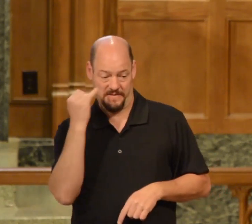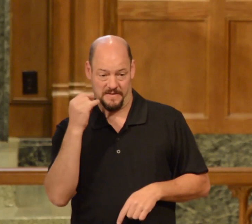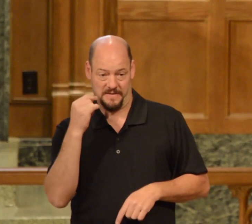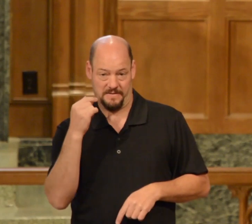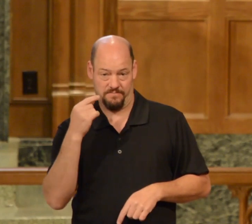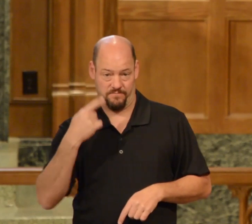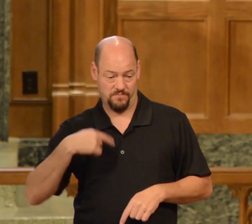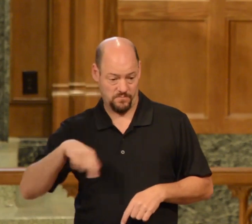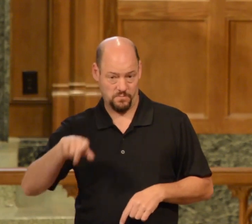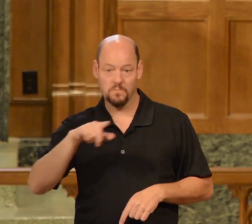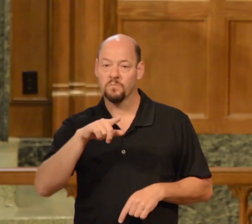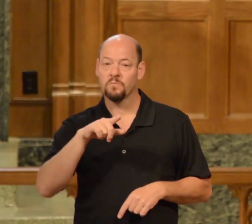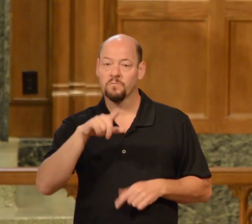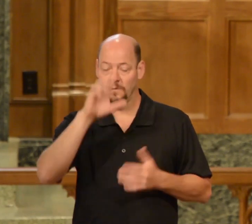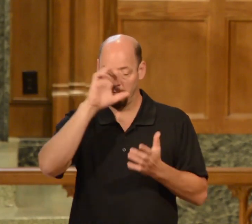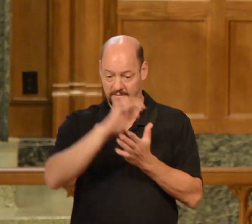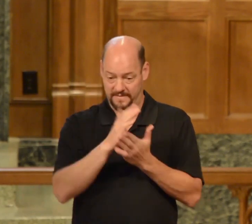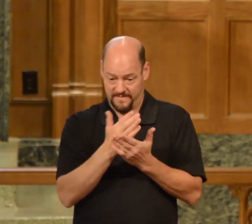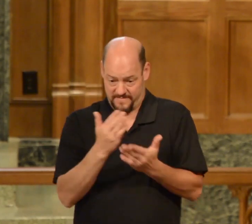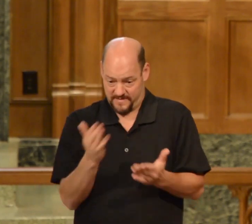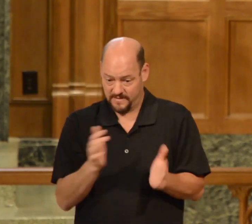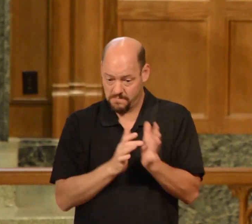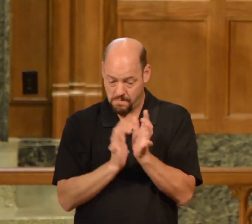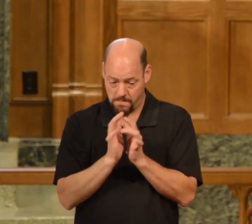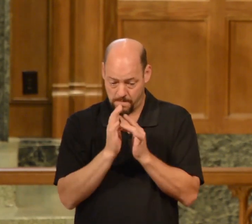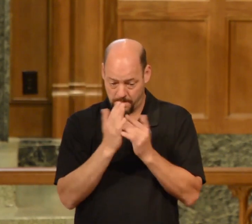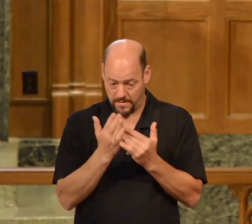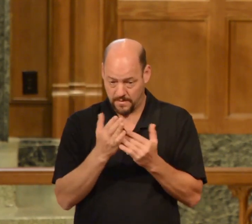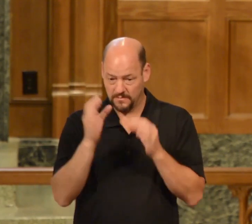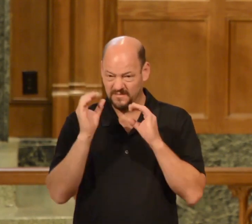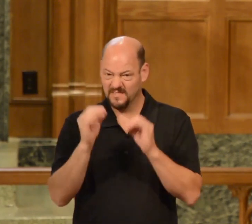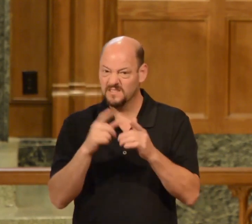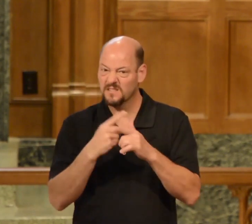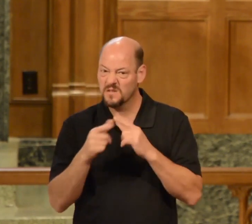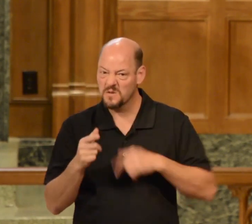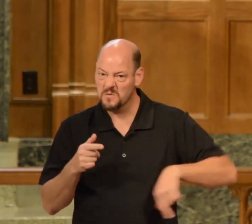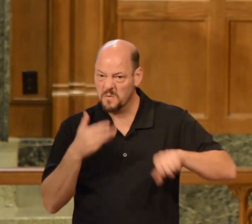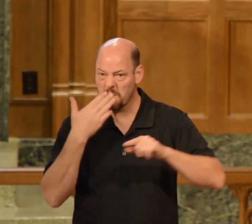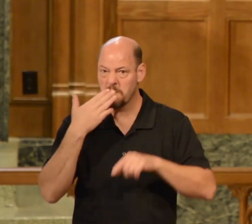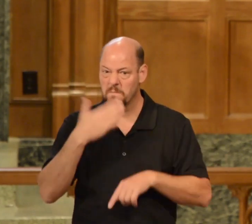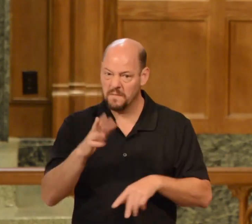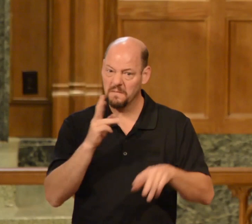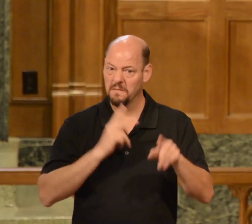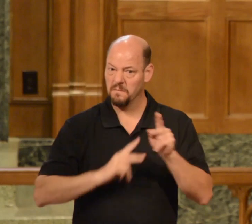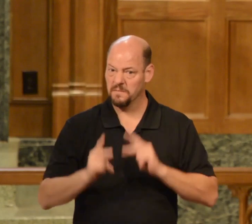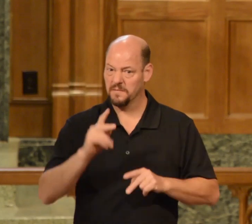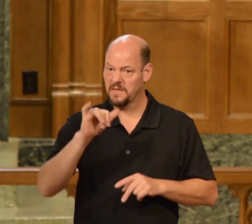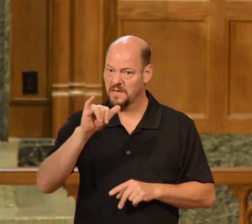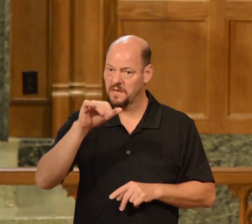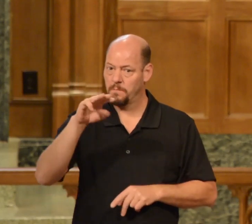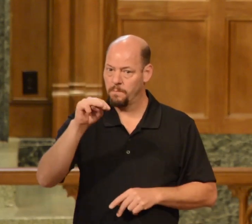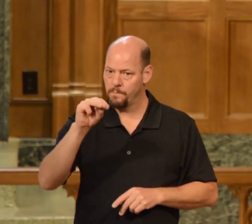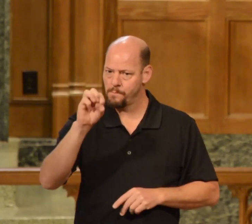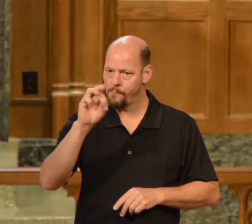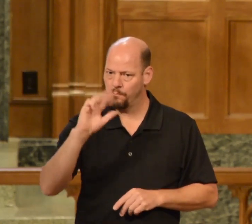stuff that the Bible teaches then you are a bad person an immoral person